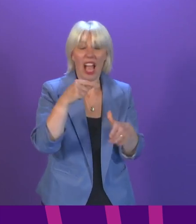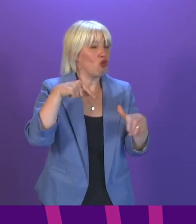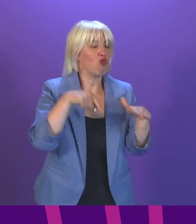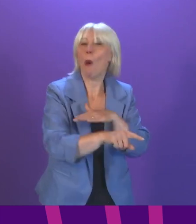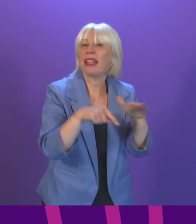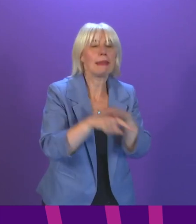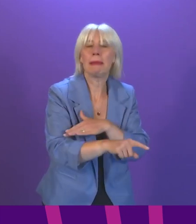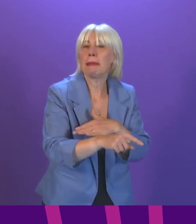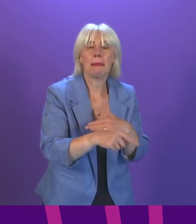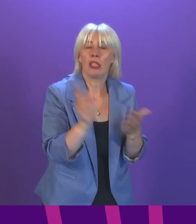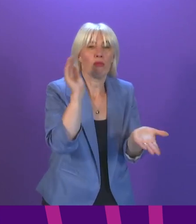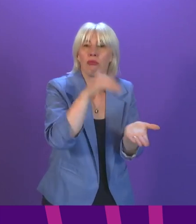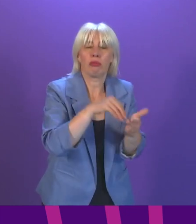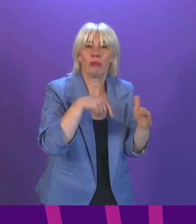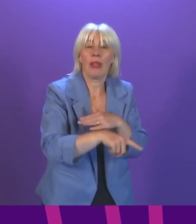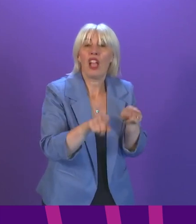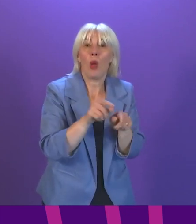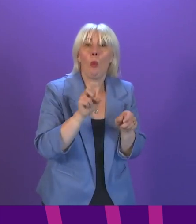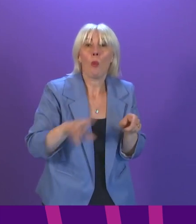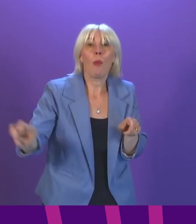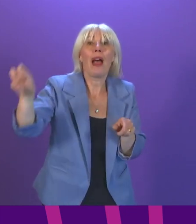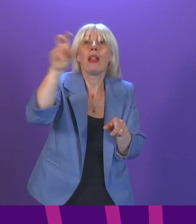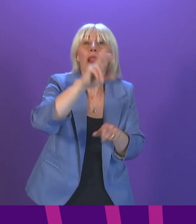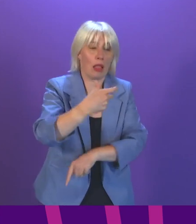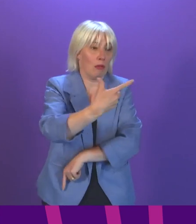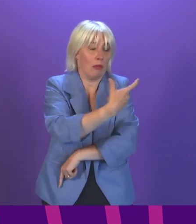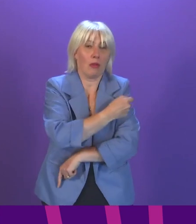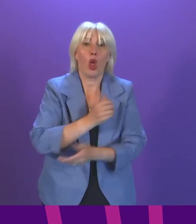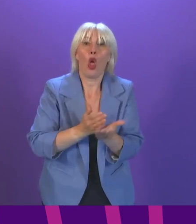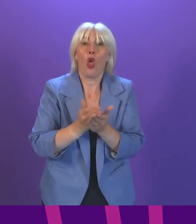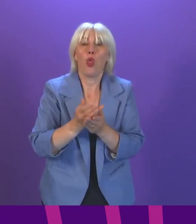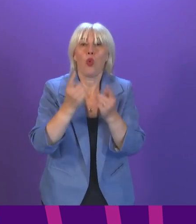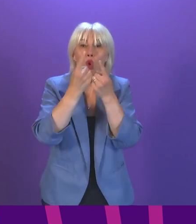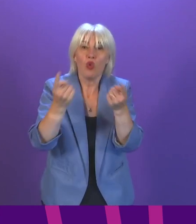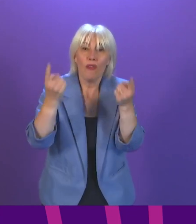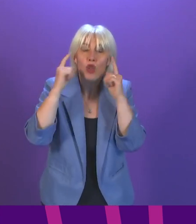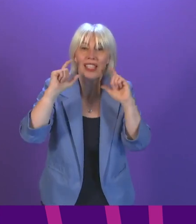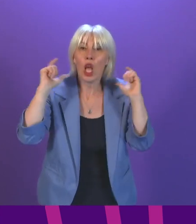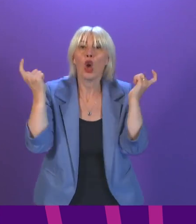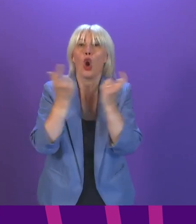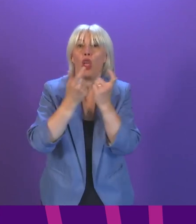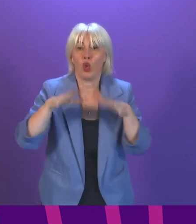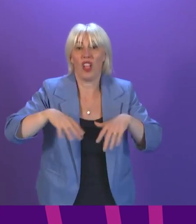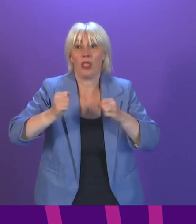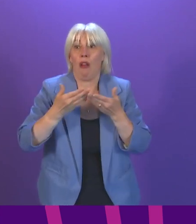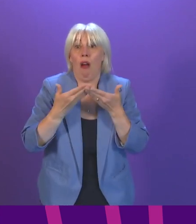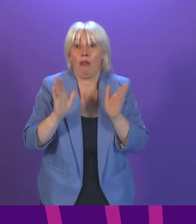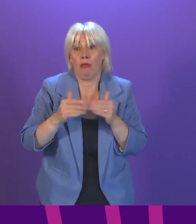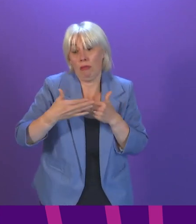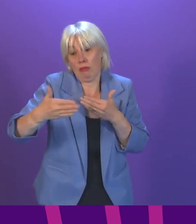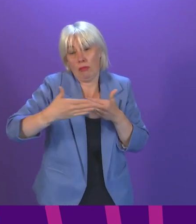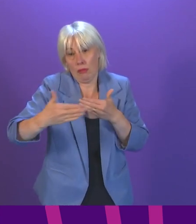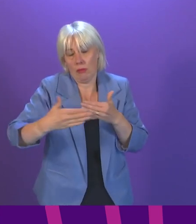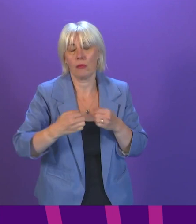clinic. And we are ensuring that mobile vaccination units are deployed during university and college freshers' weeks. Siding, officer, in addition